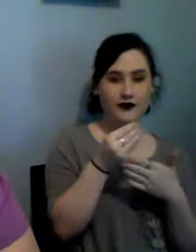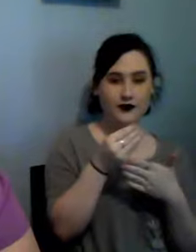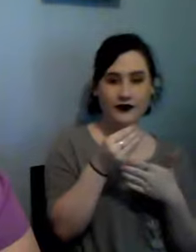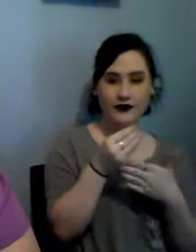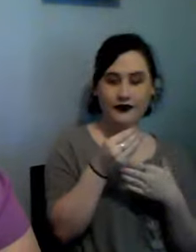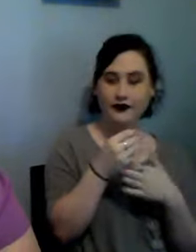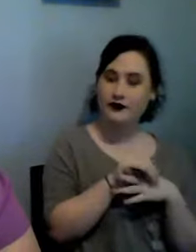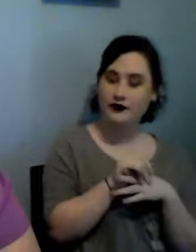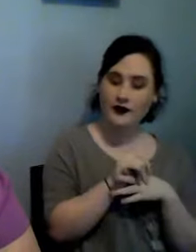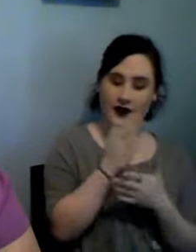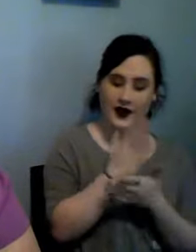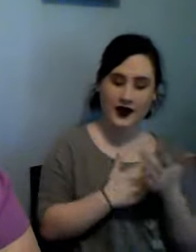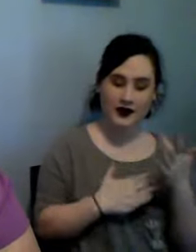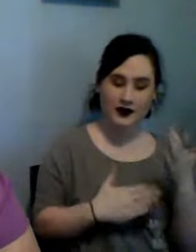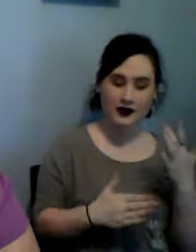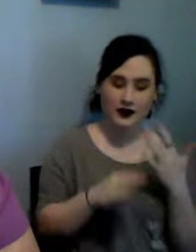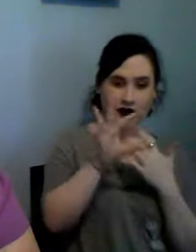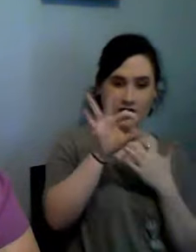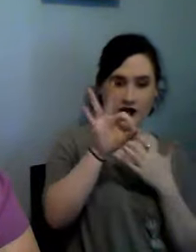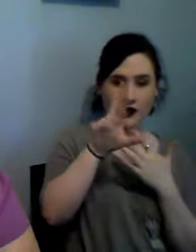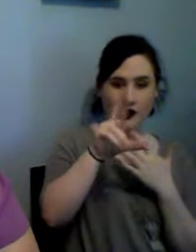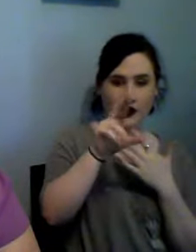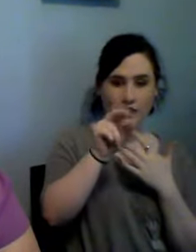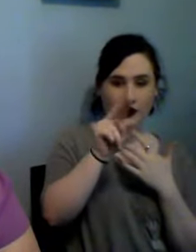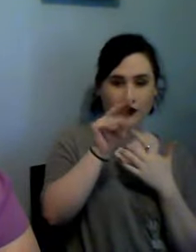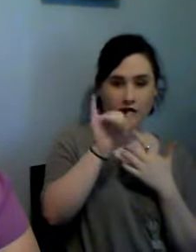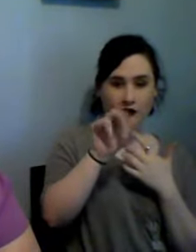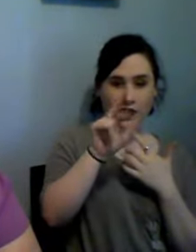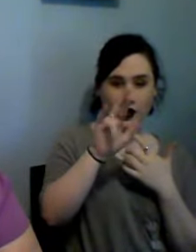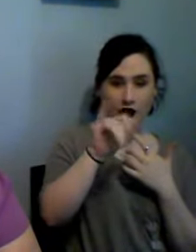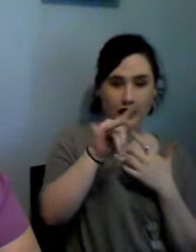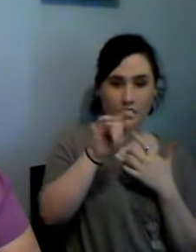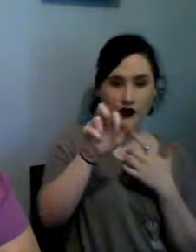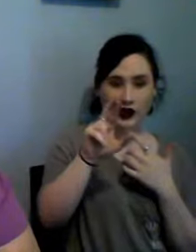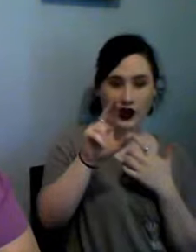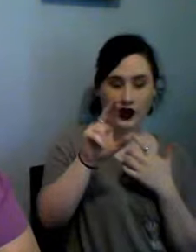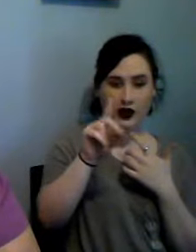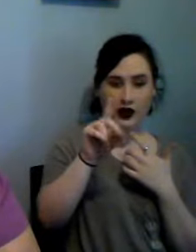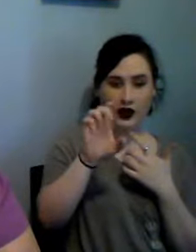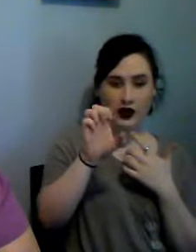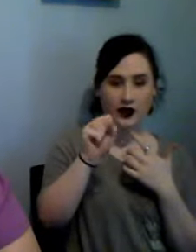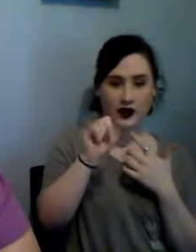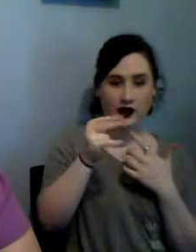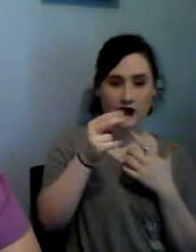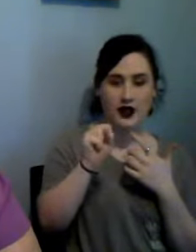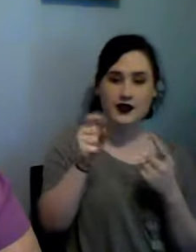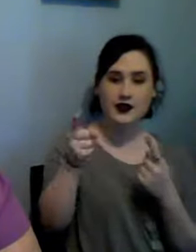Ritter designs the first one is Snow Buddies